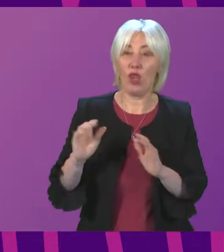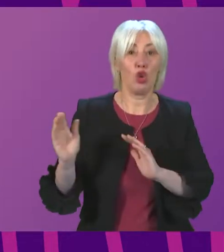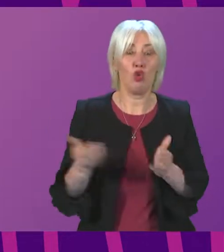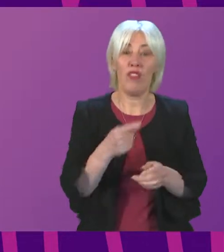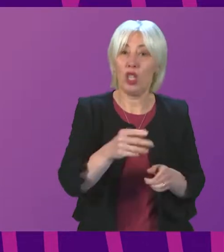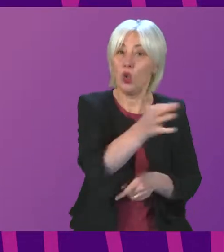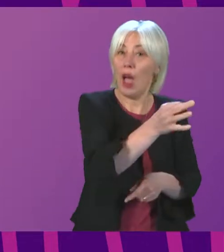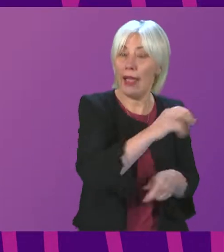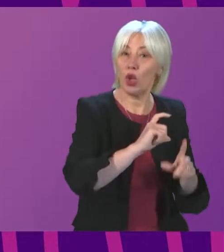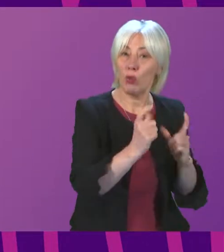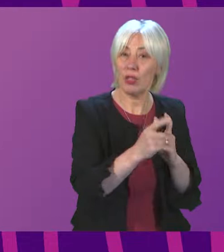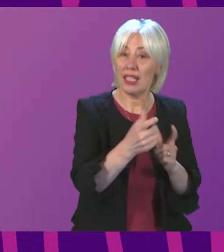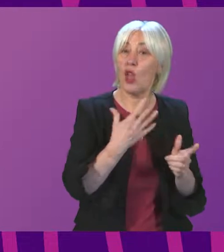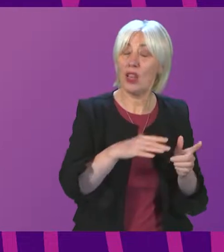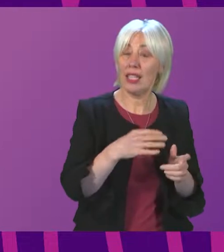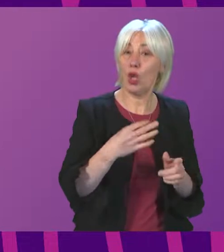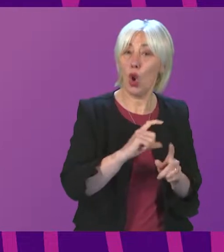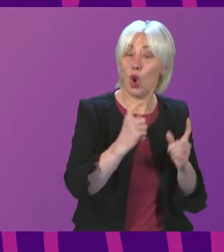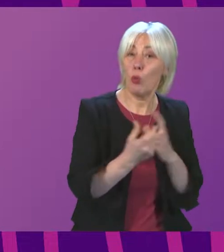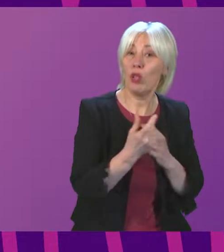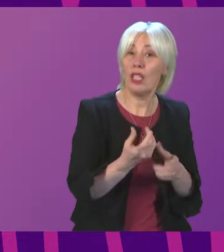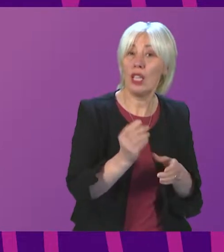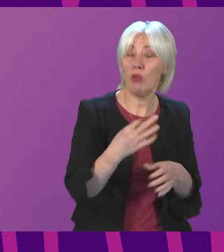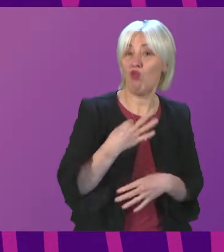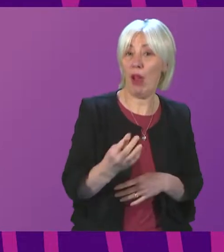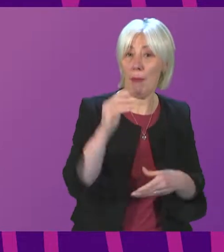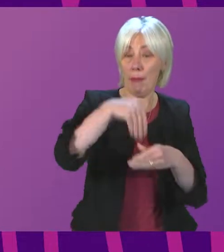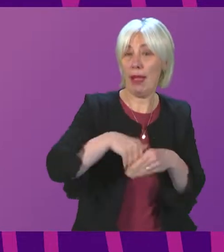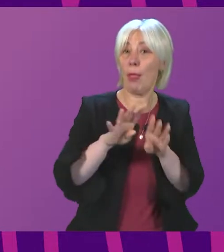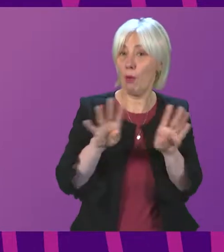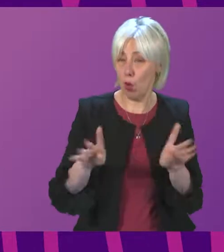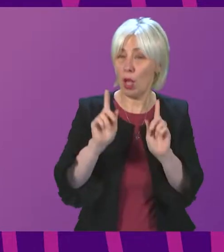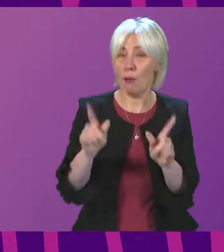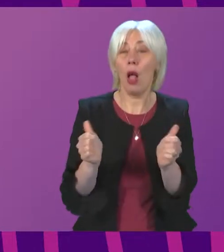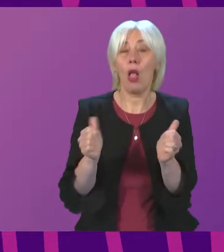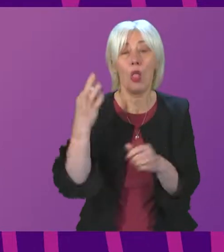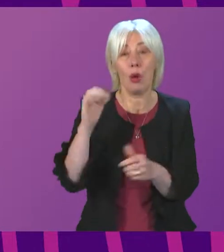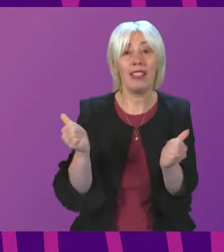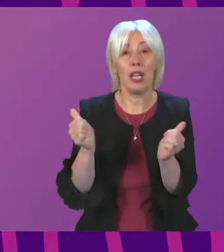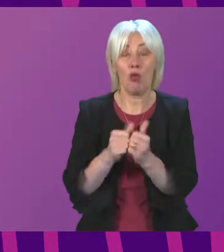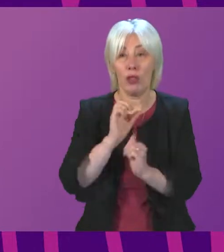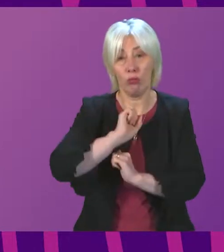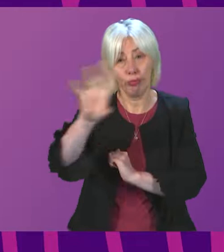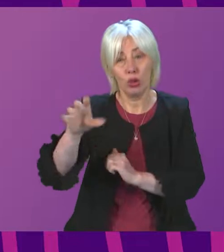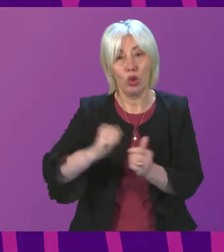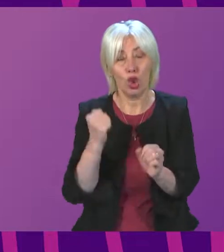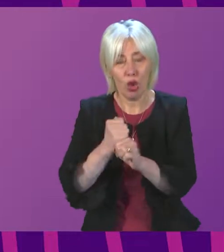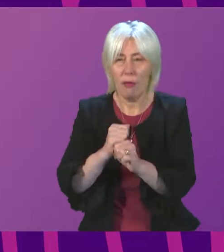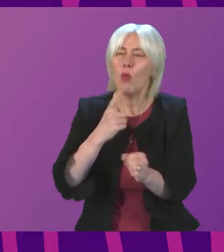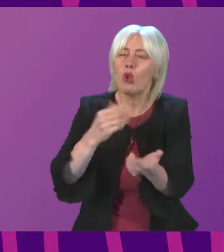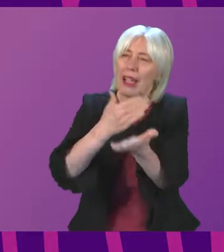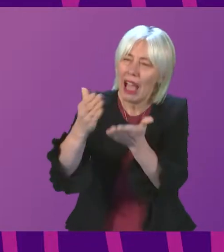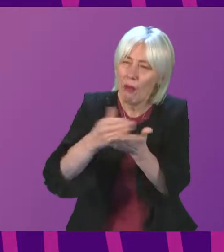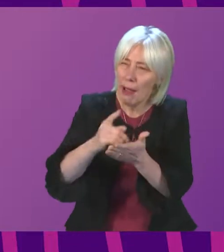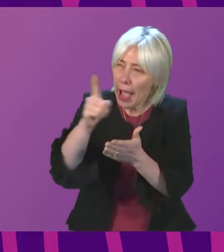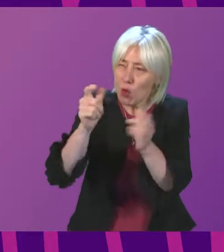communities require community representation on their boards. The committee therefore agreed to write to the Scottish Government to clarify whether it had